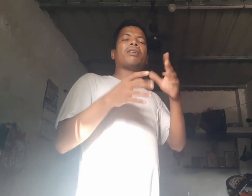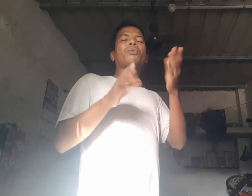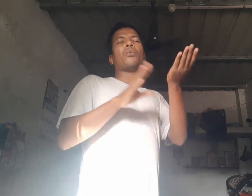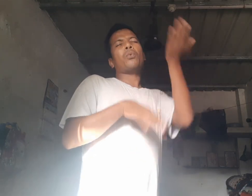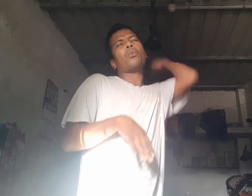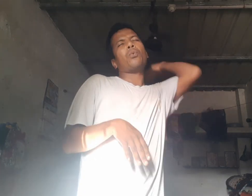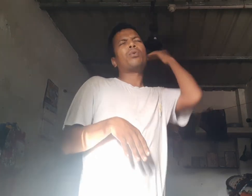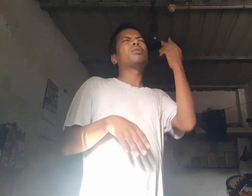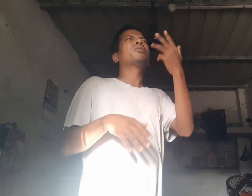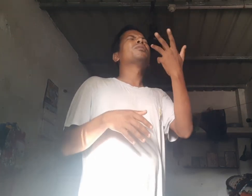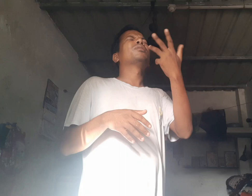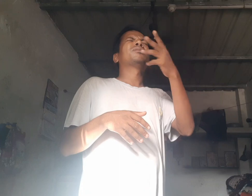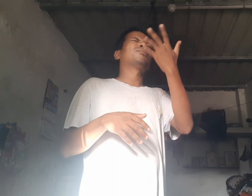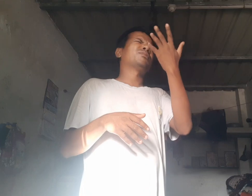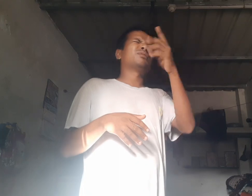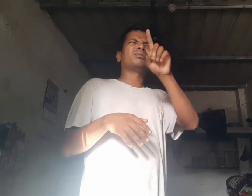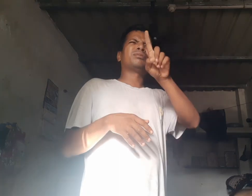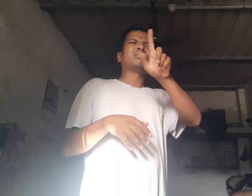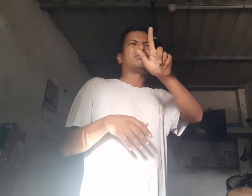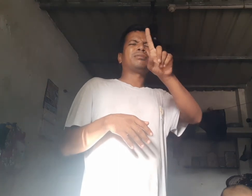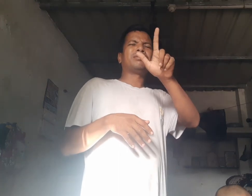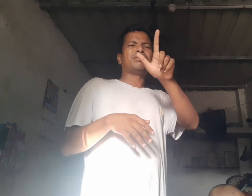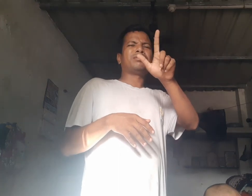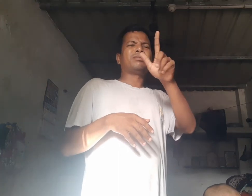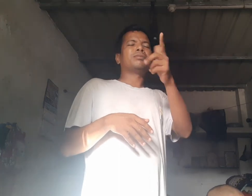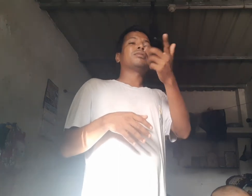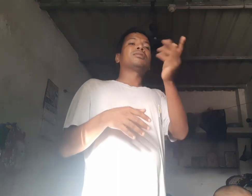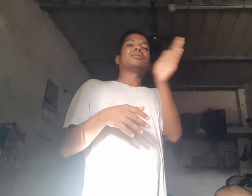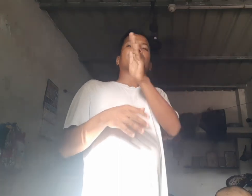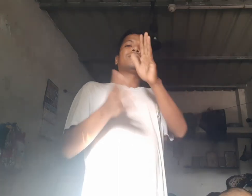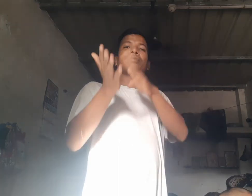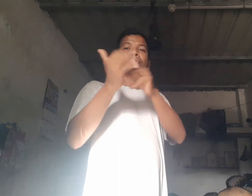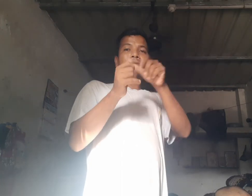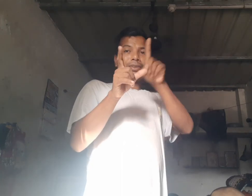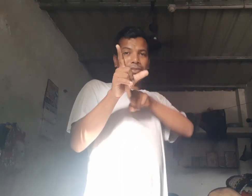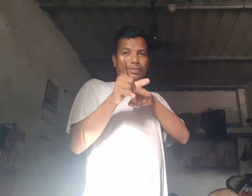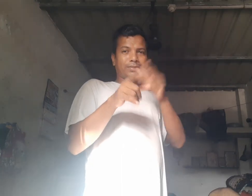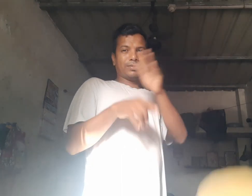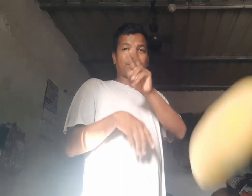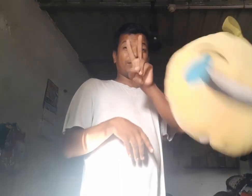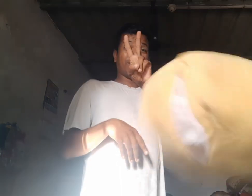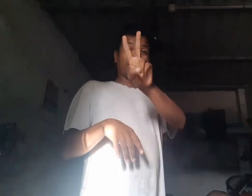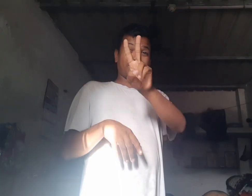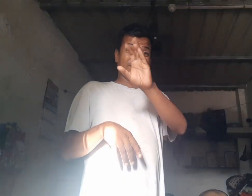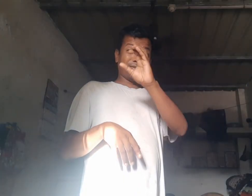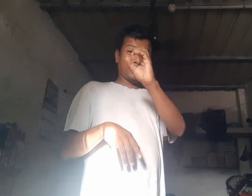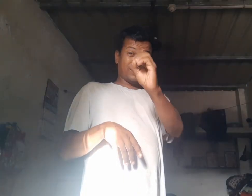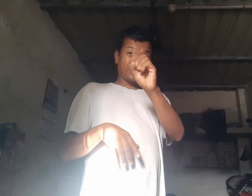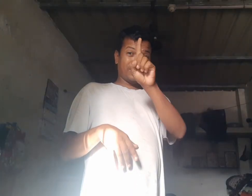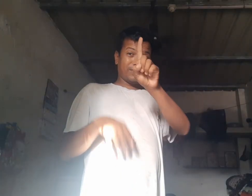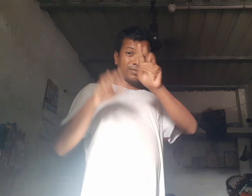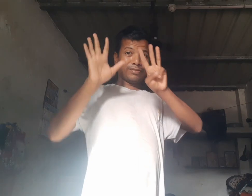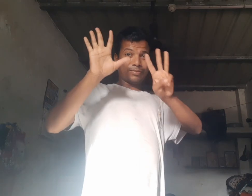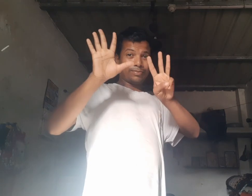She was thinking... didn't think about I told her, how was. The girl said She was girl's sister.